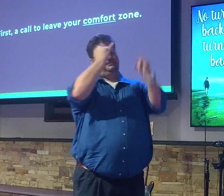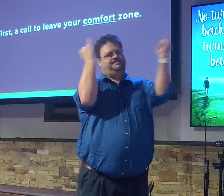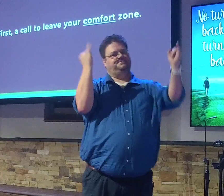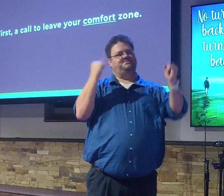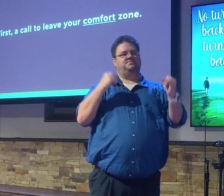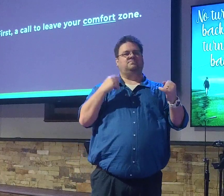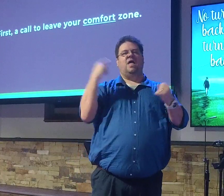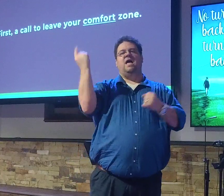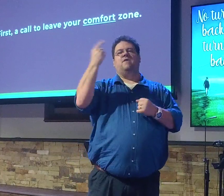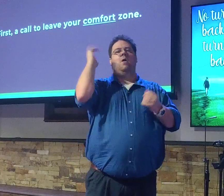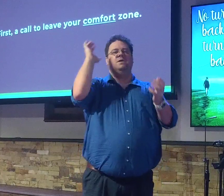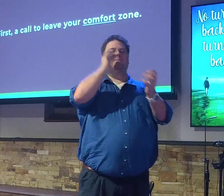married to Denise.